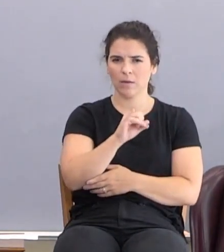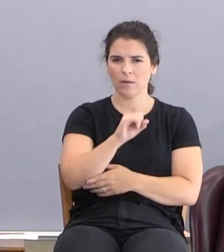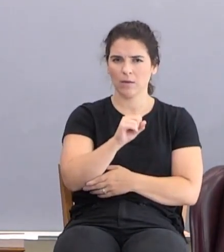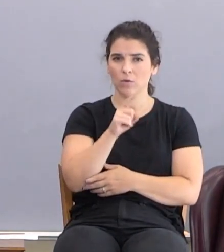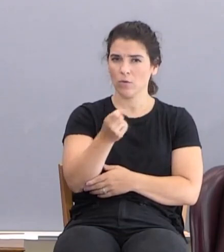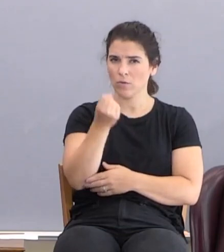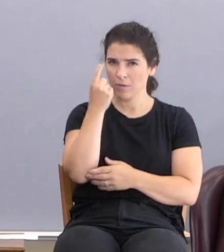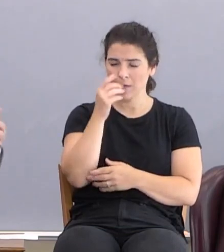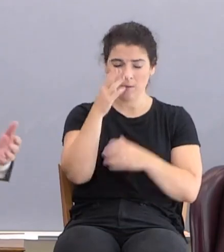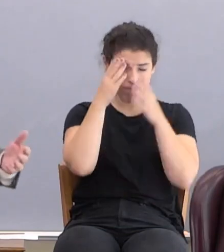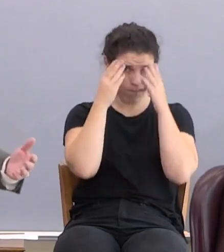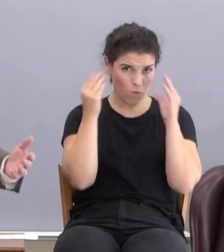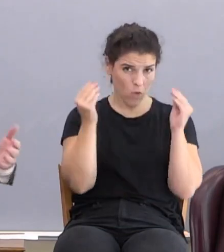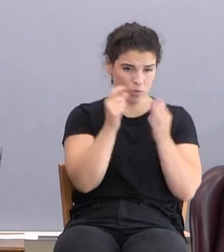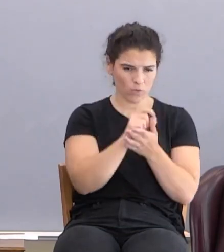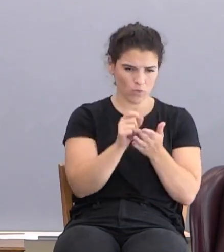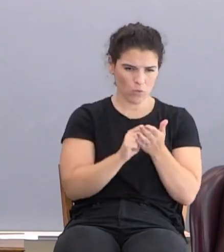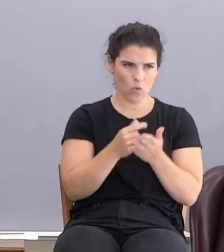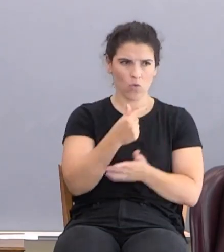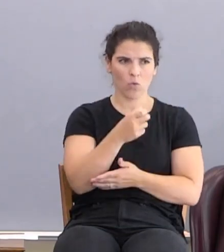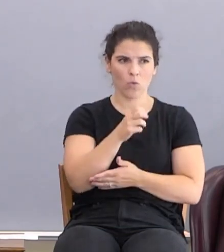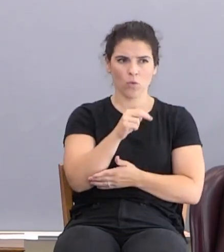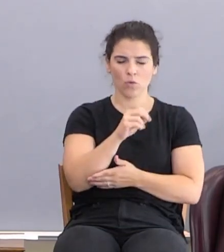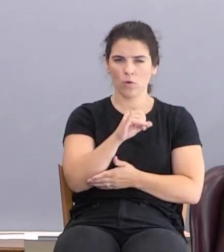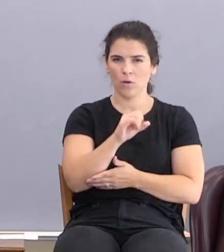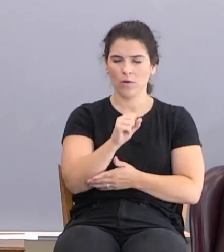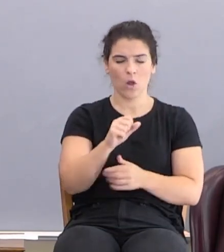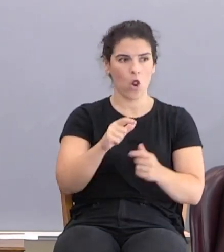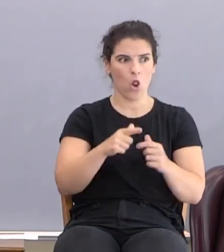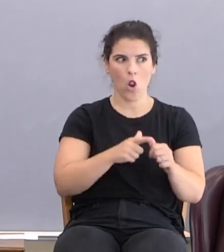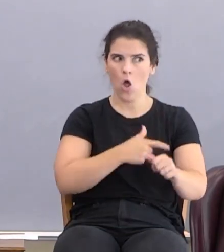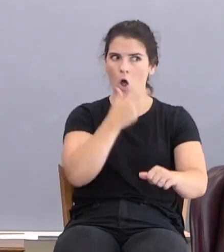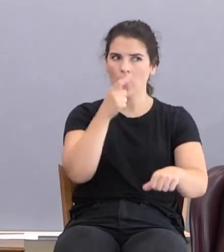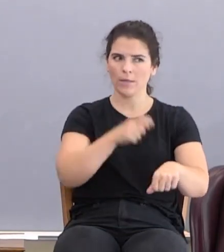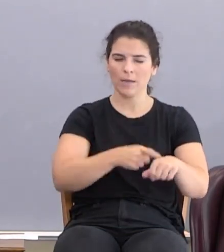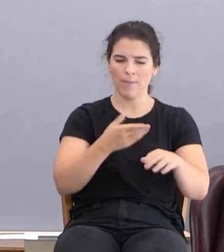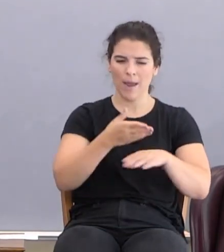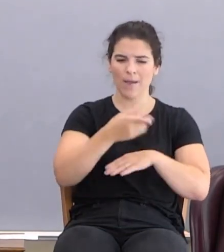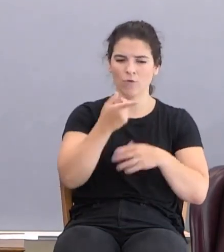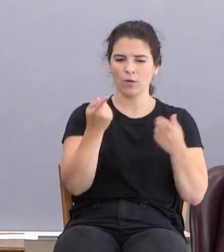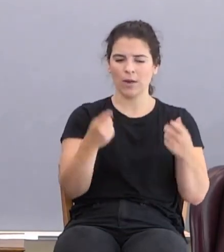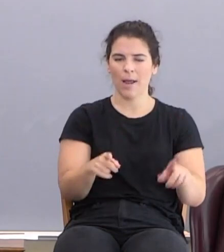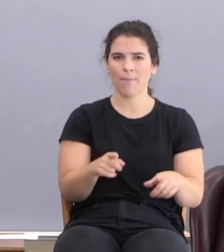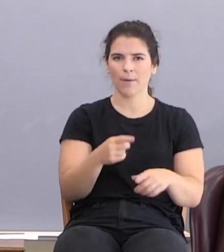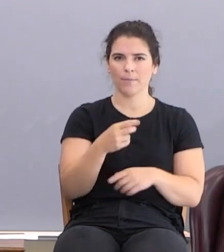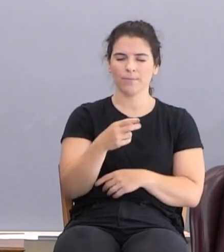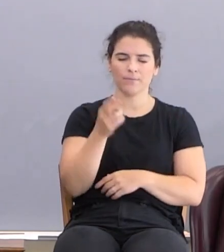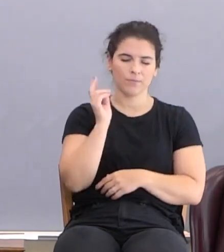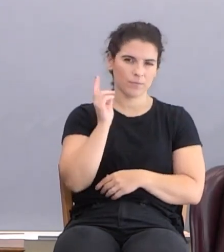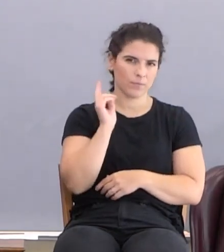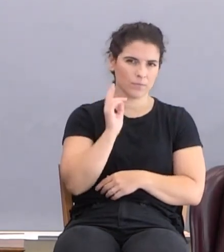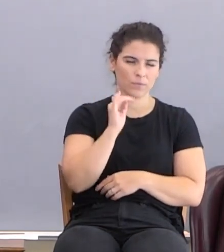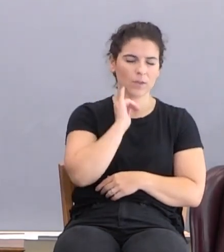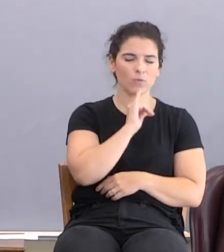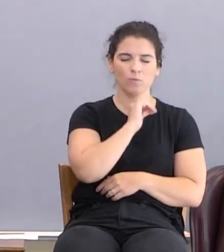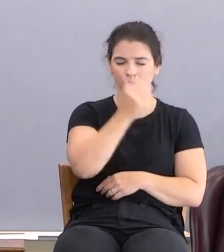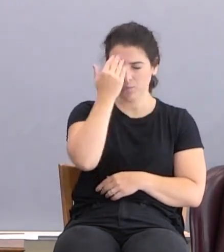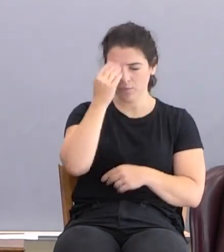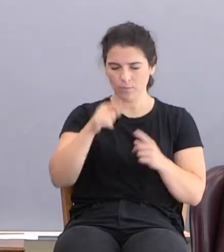Genesis, and that's a long time after it happened. Here's the history that Israel knows about their beginning.